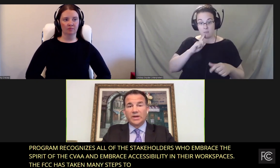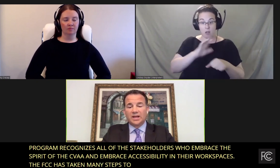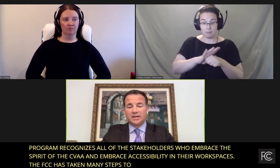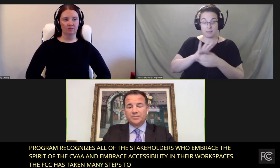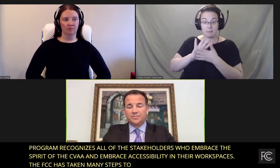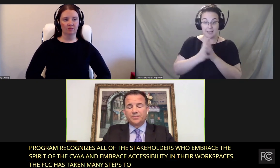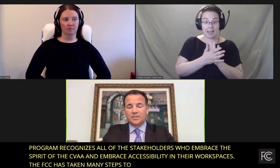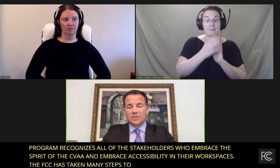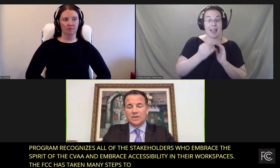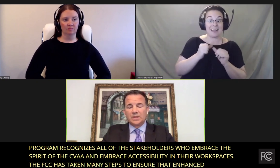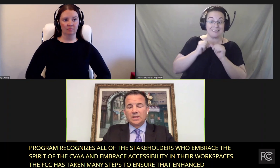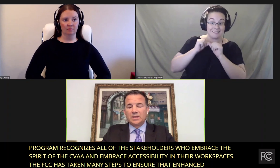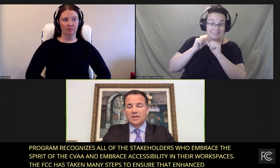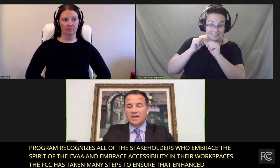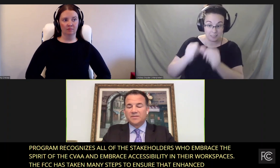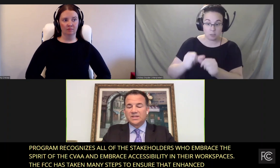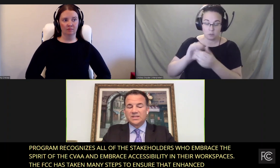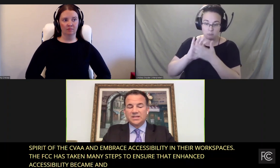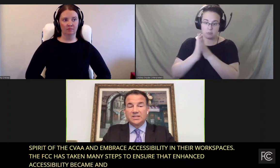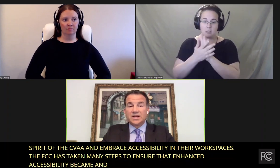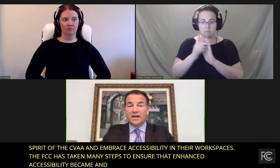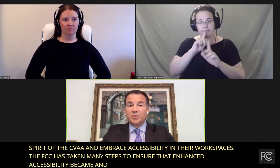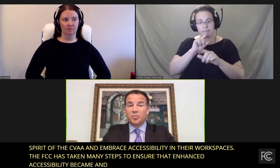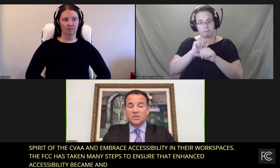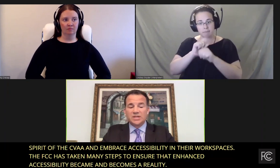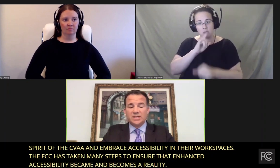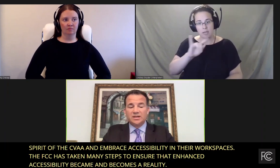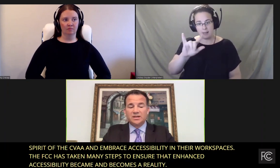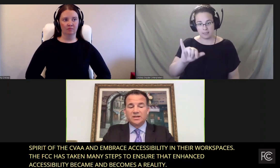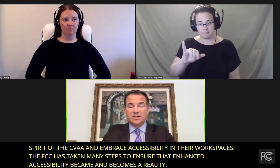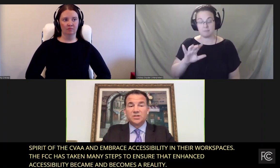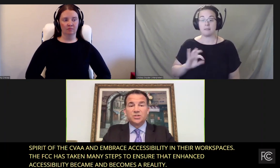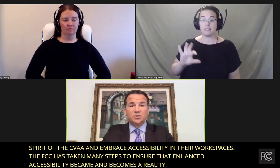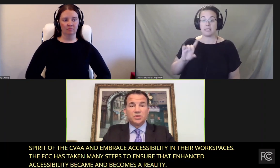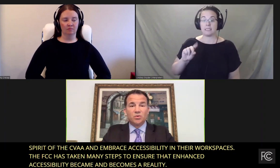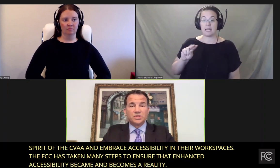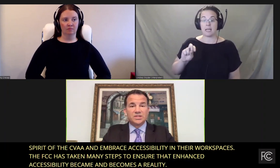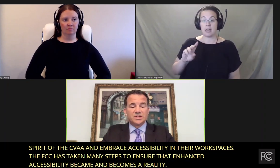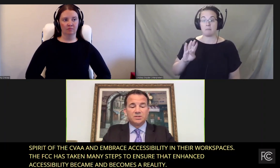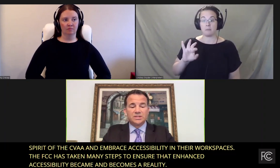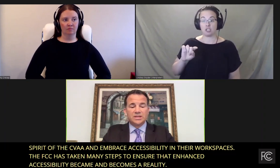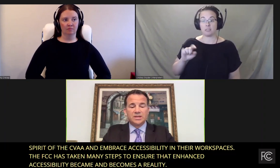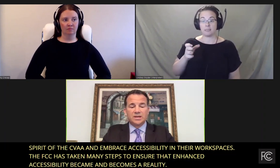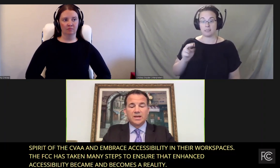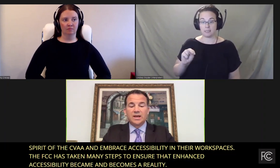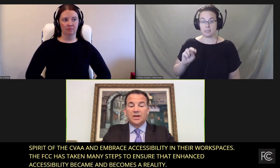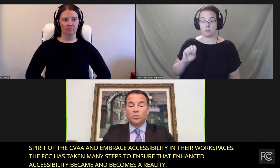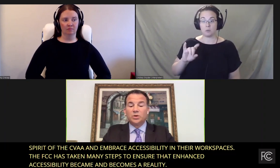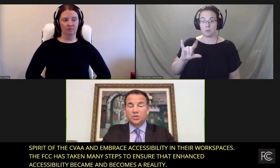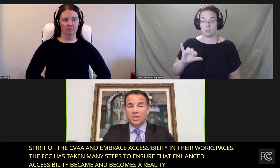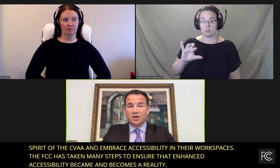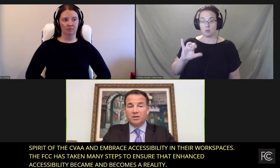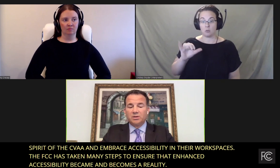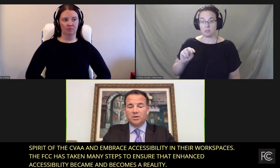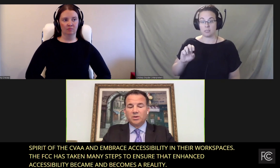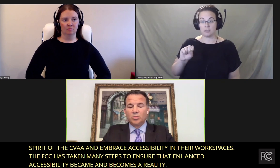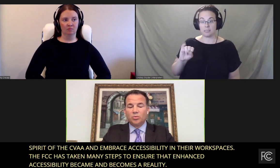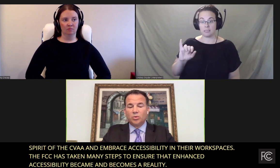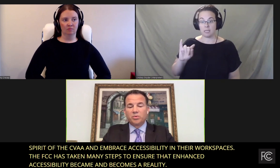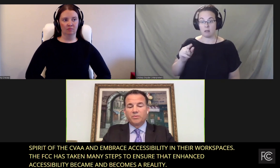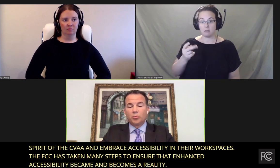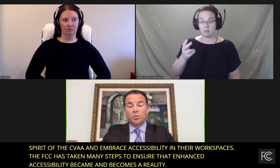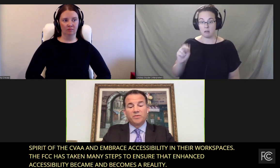a reality. The FCC's Diane Burstein, Susie Rosen-Sickleton, and Will Schell